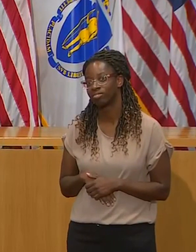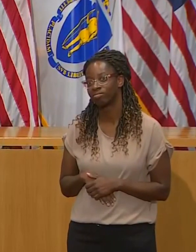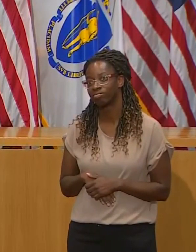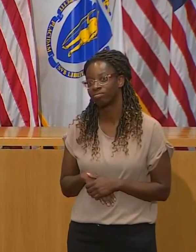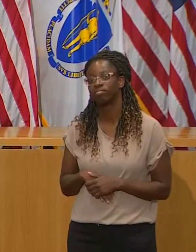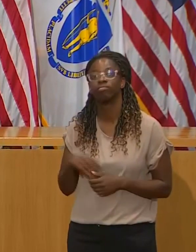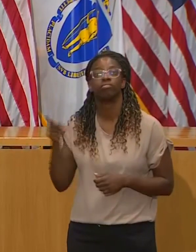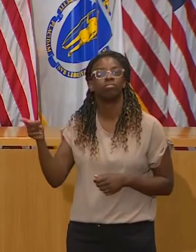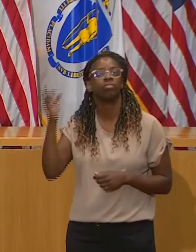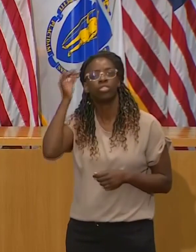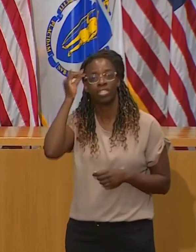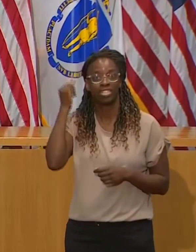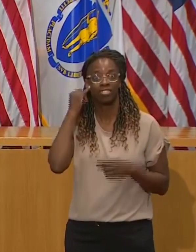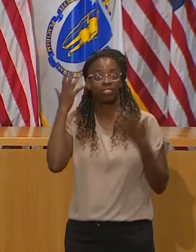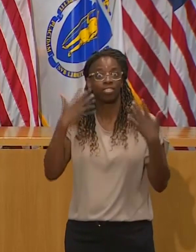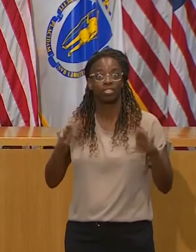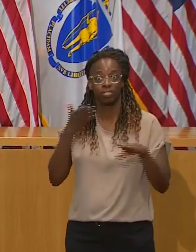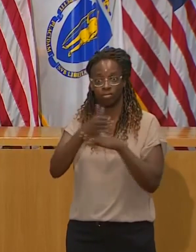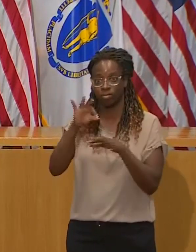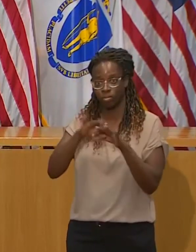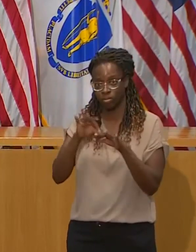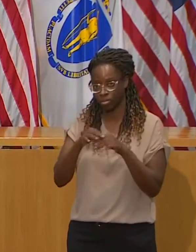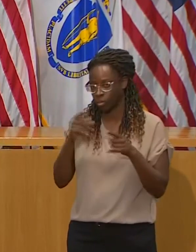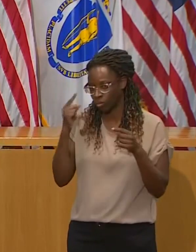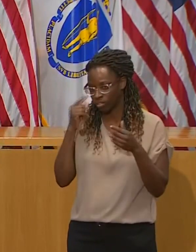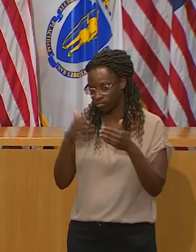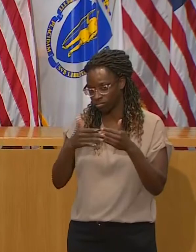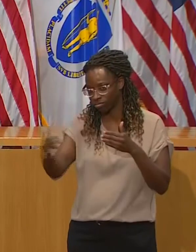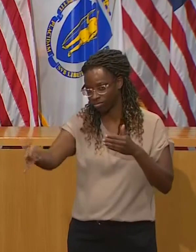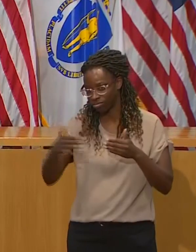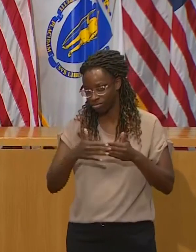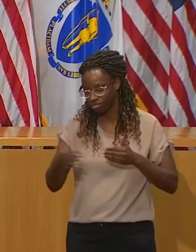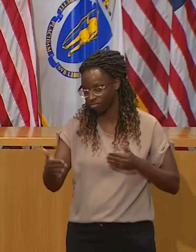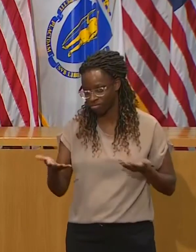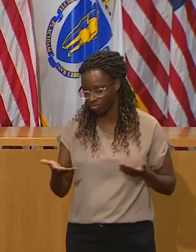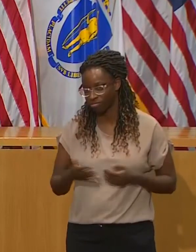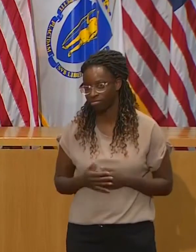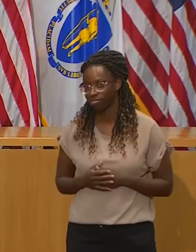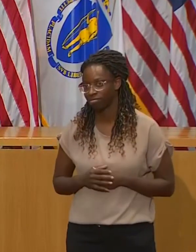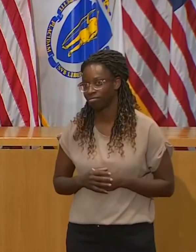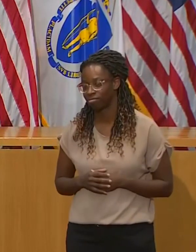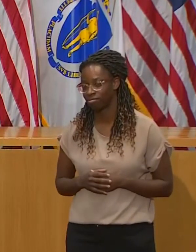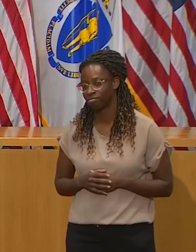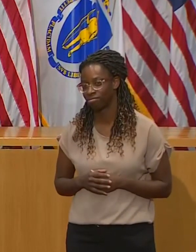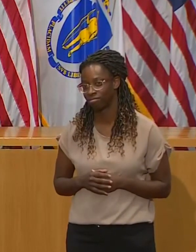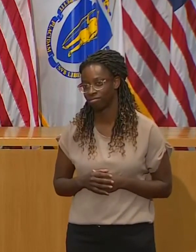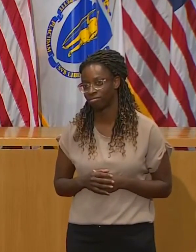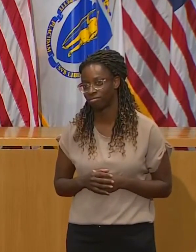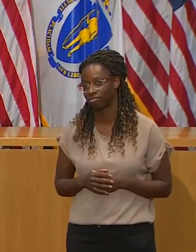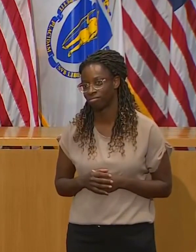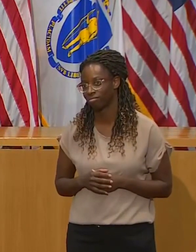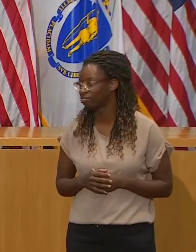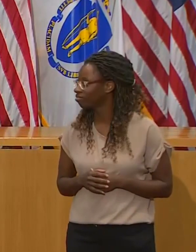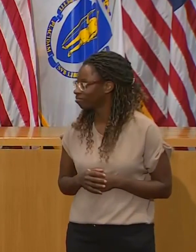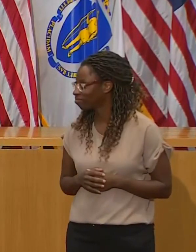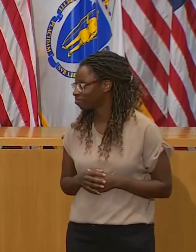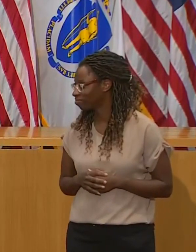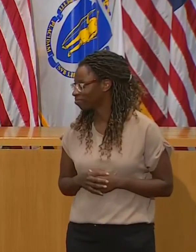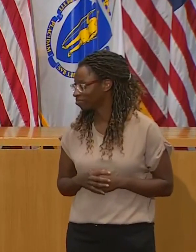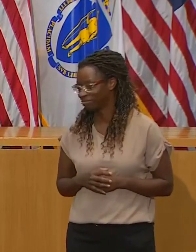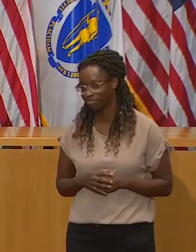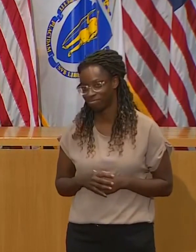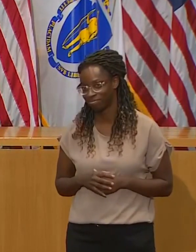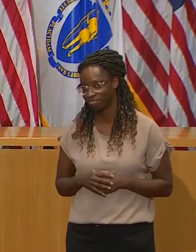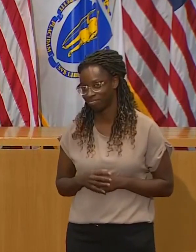Geez, I hope so. I I think I said previously